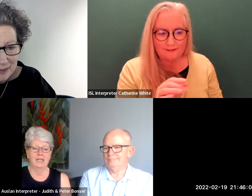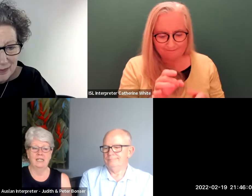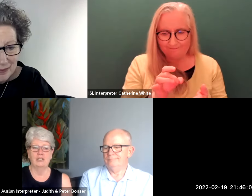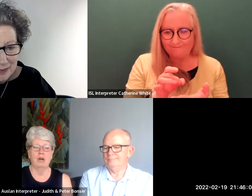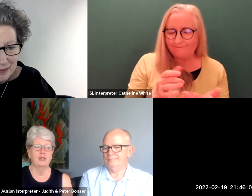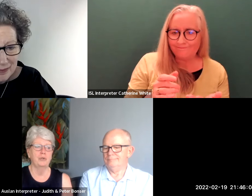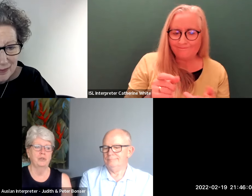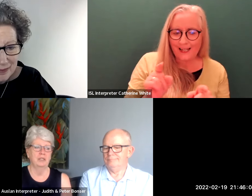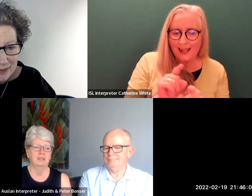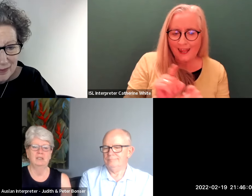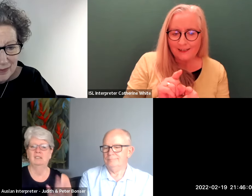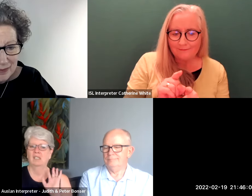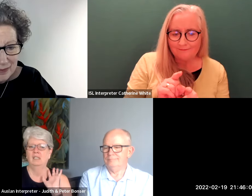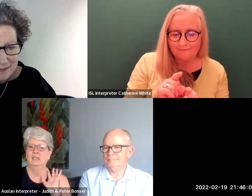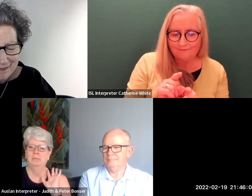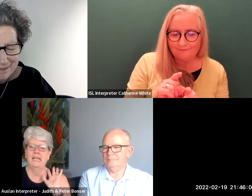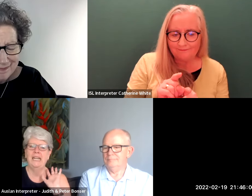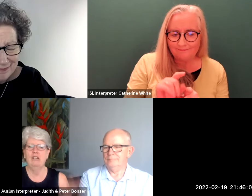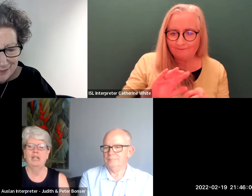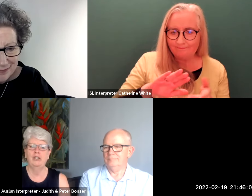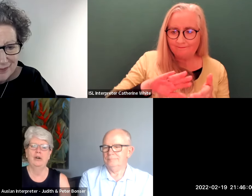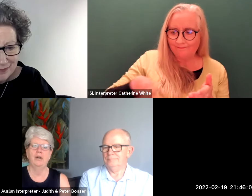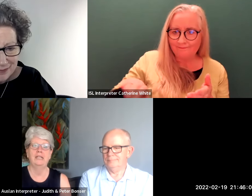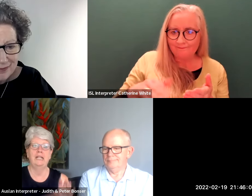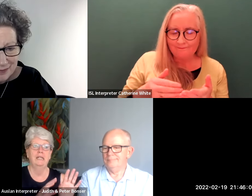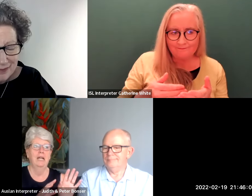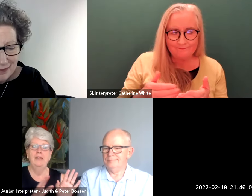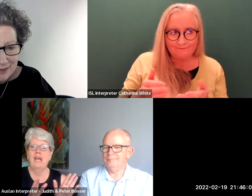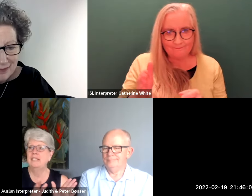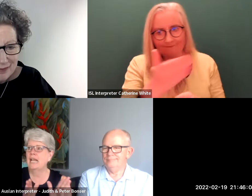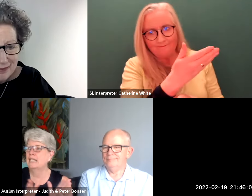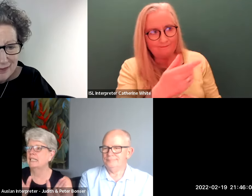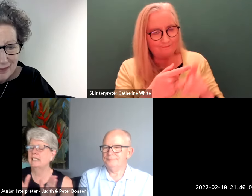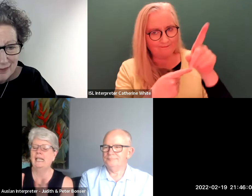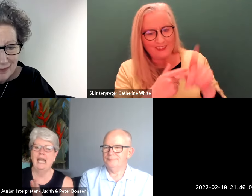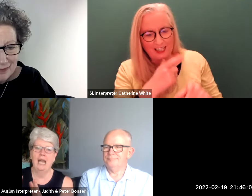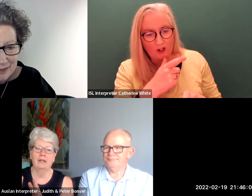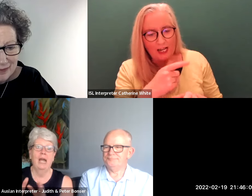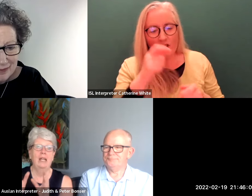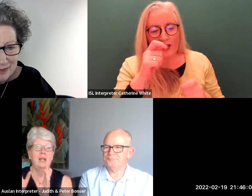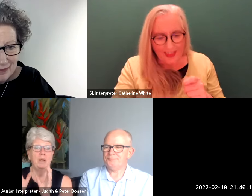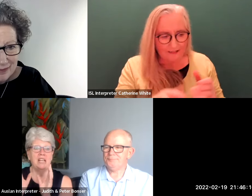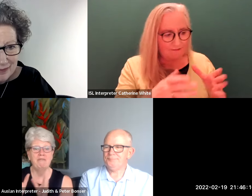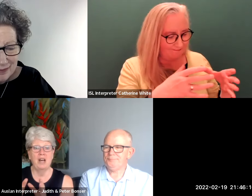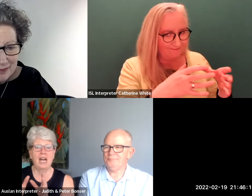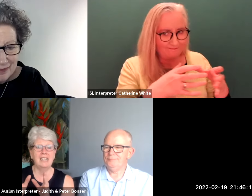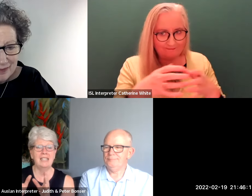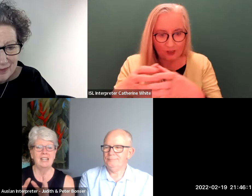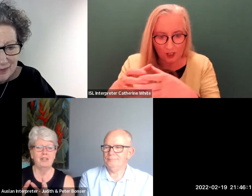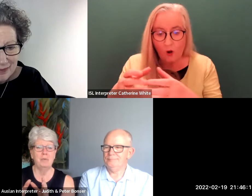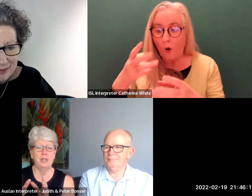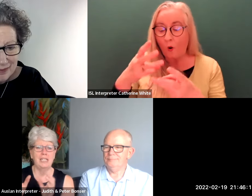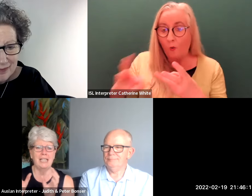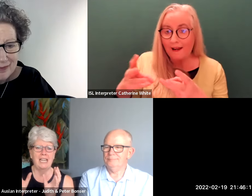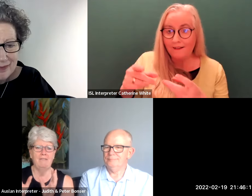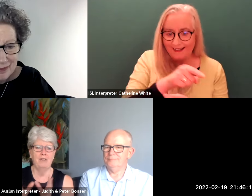like a disgruntled bloody hearing you know and then they start to seek out and then when they find the